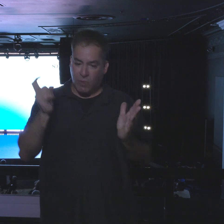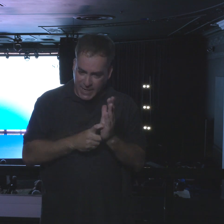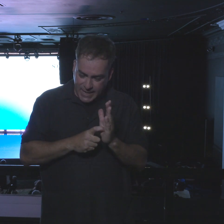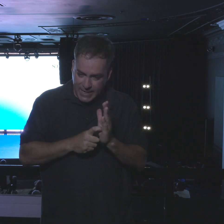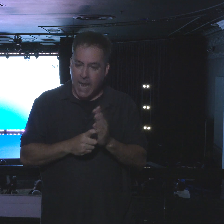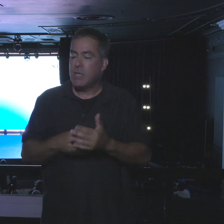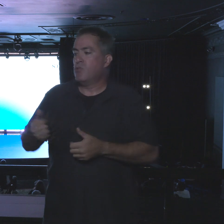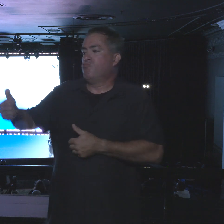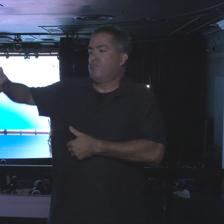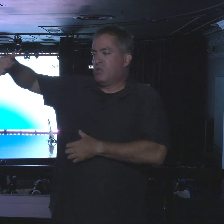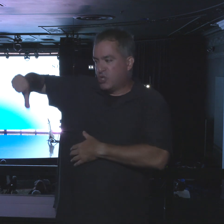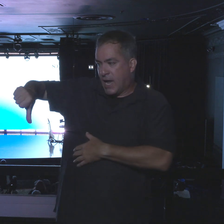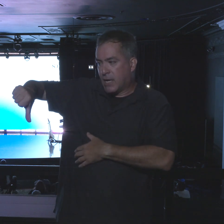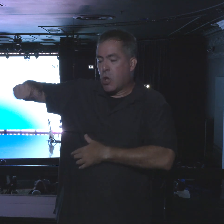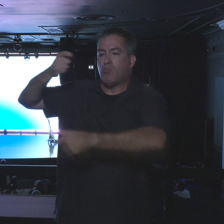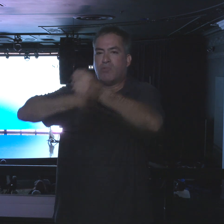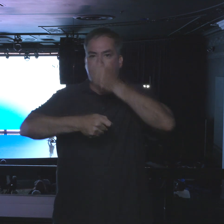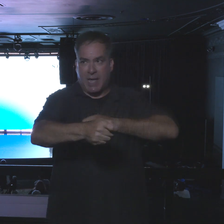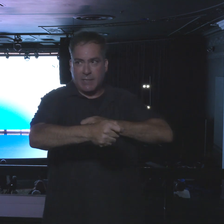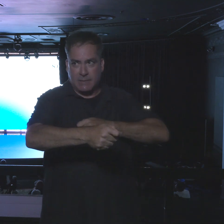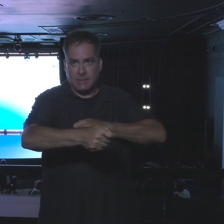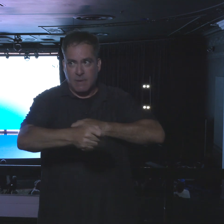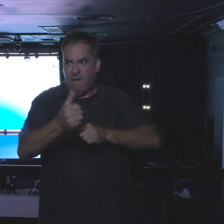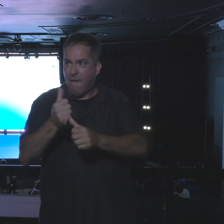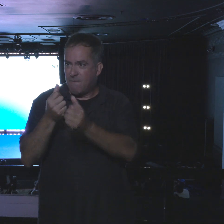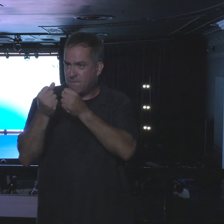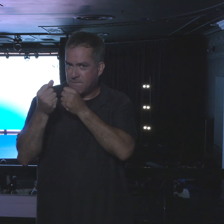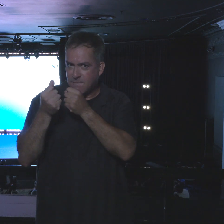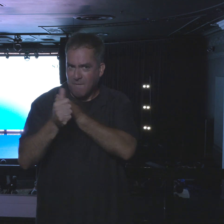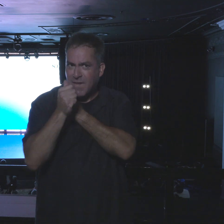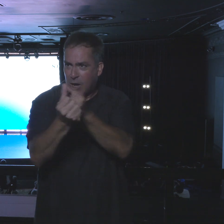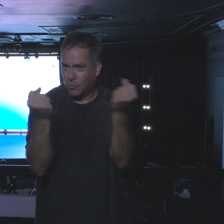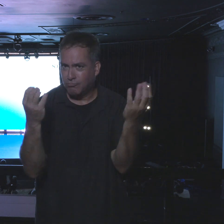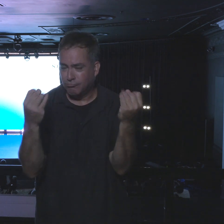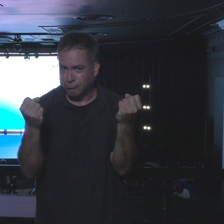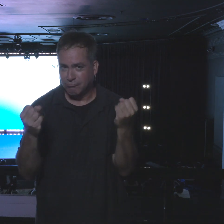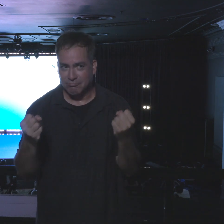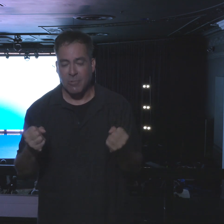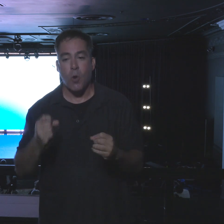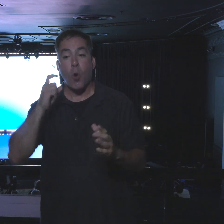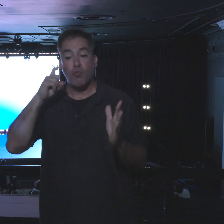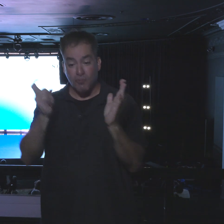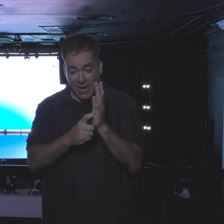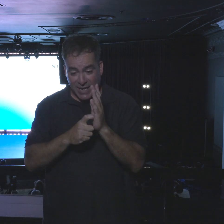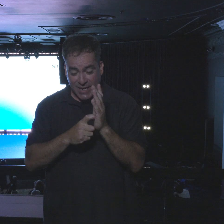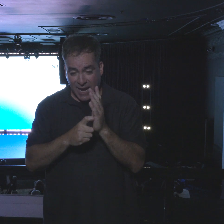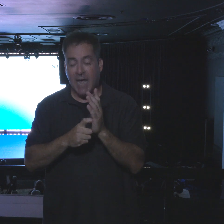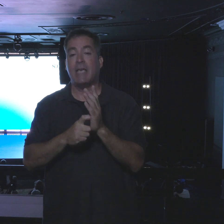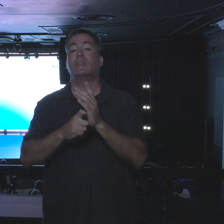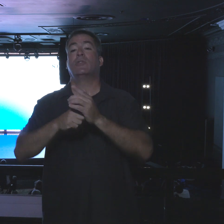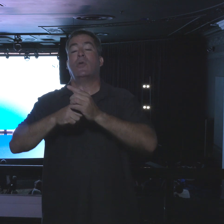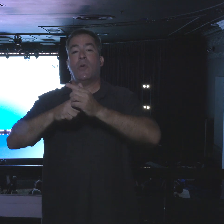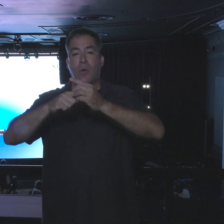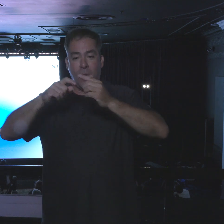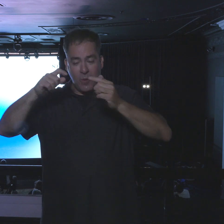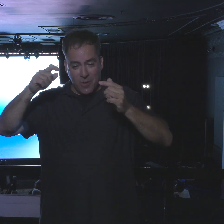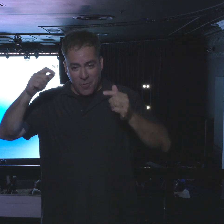reject, replace. Let's say that. Recognize, reject, and replace.